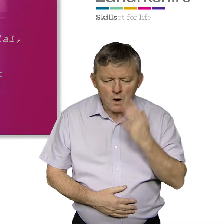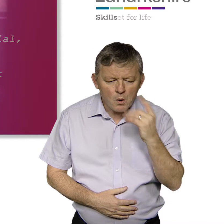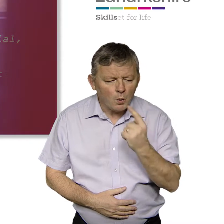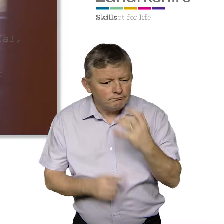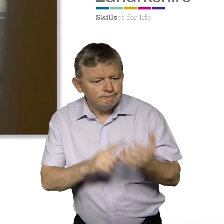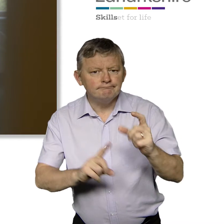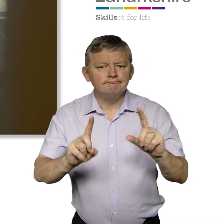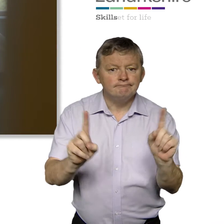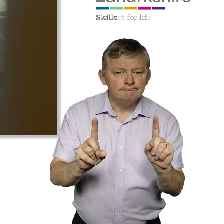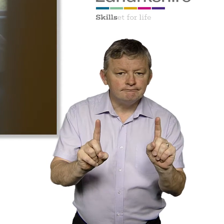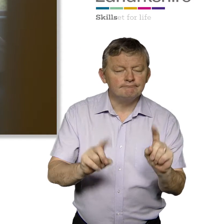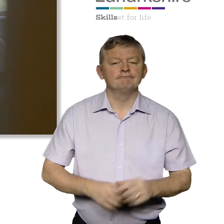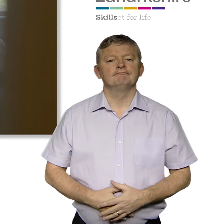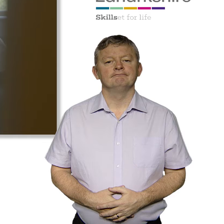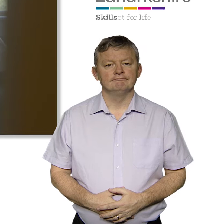Our actions Our